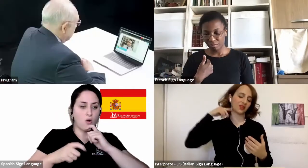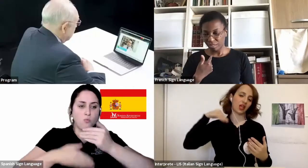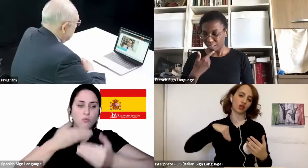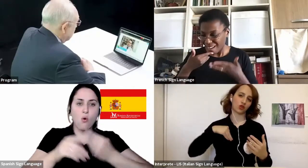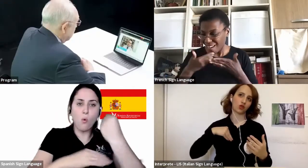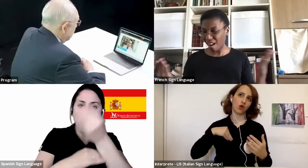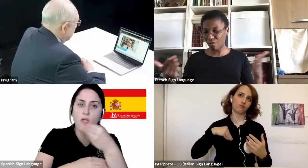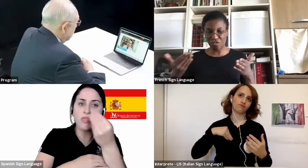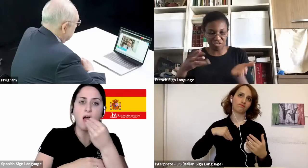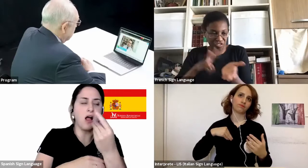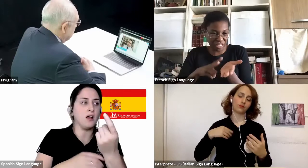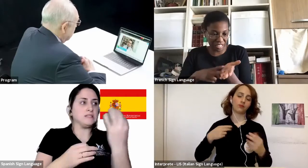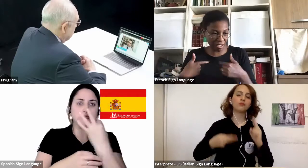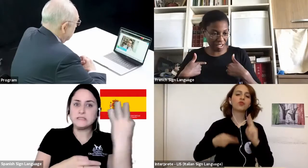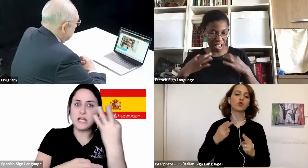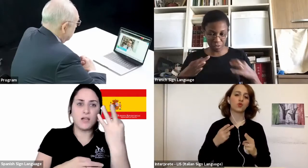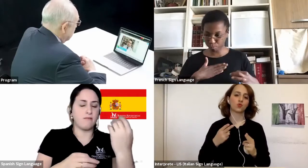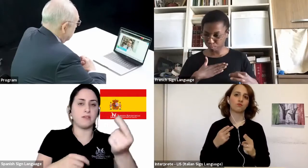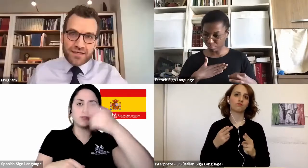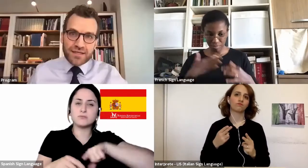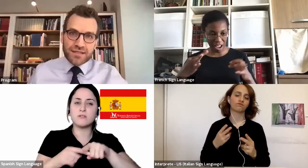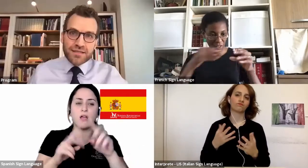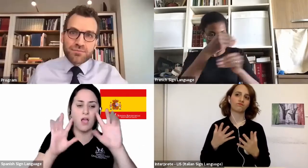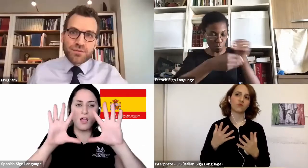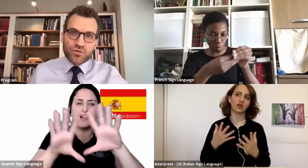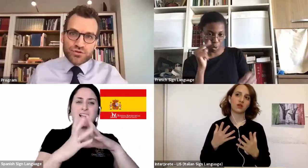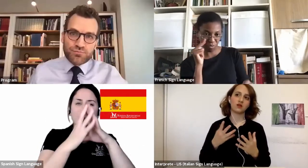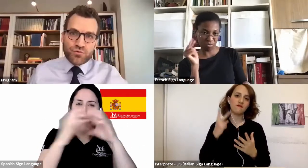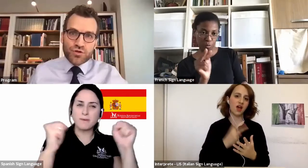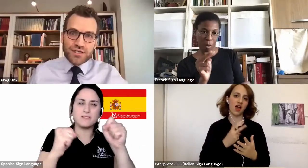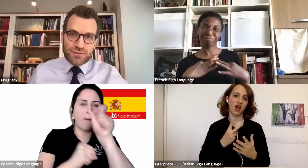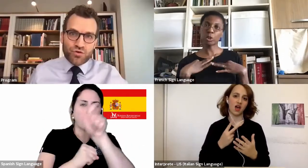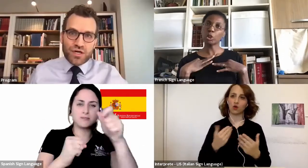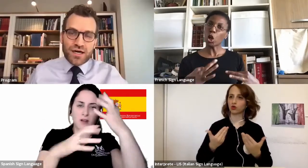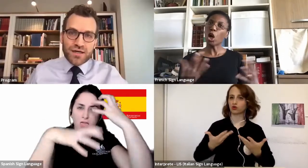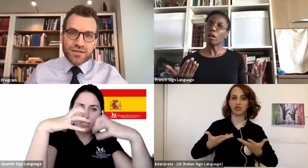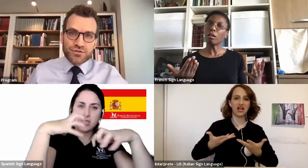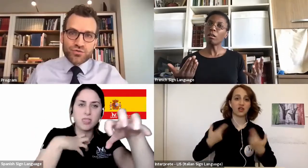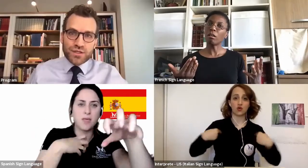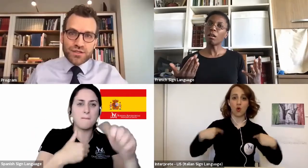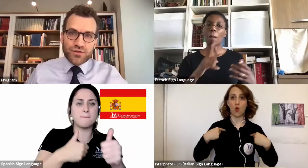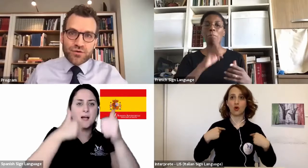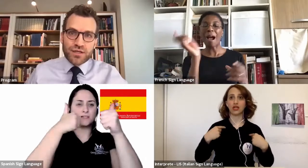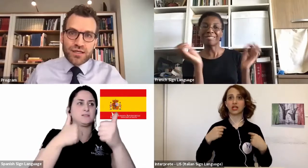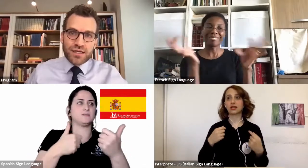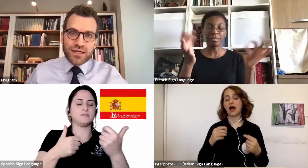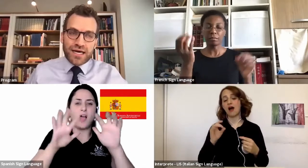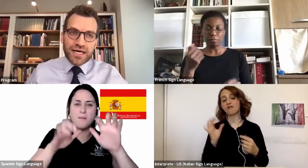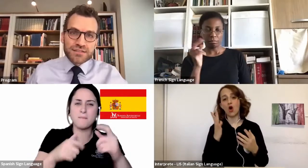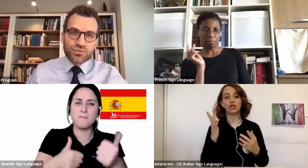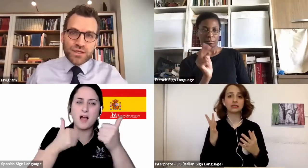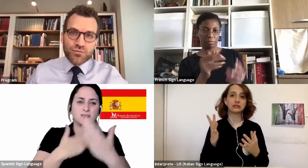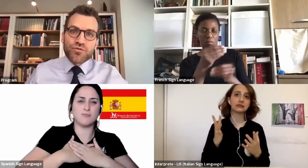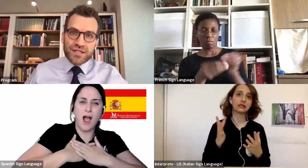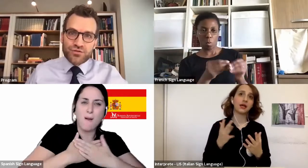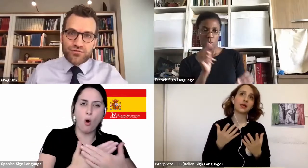can understand one another, be more empathetic, be more supportive, and more kind to one another, as